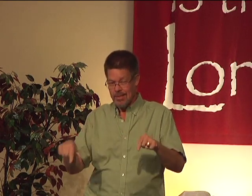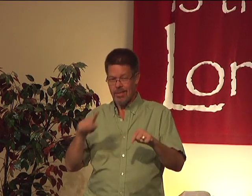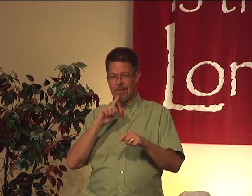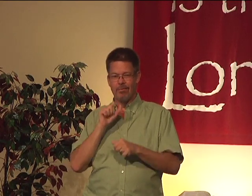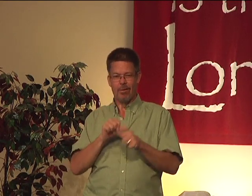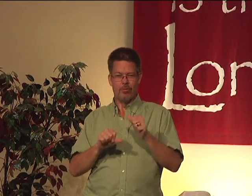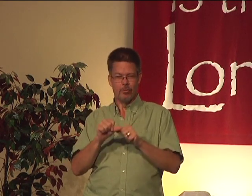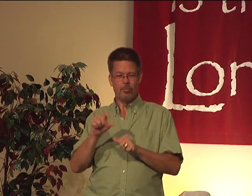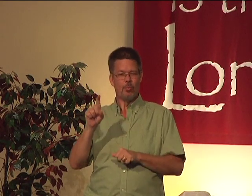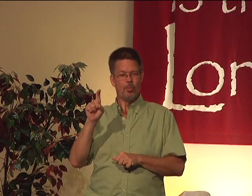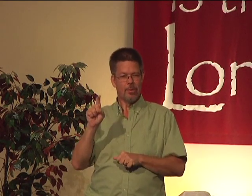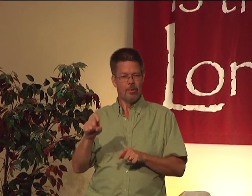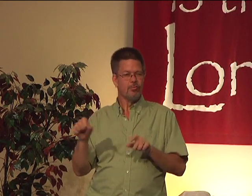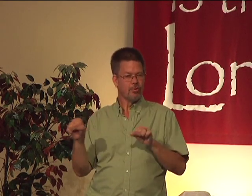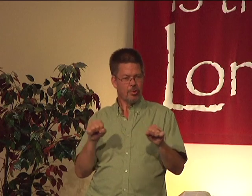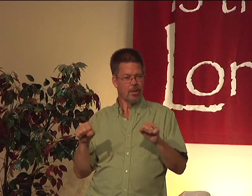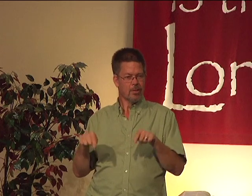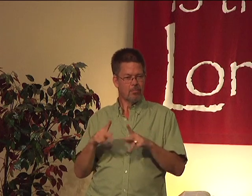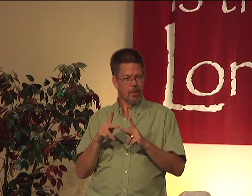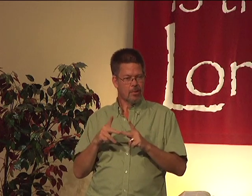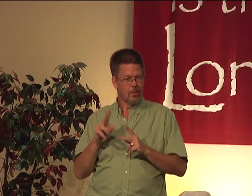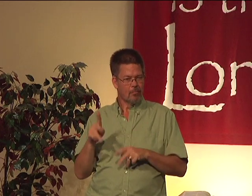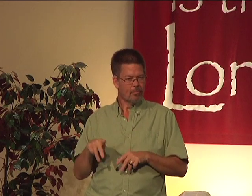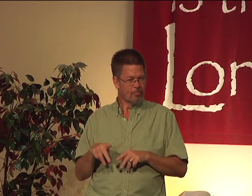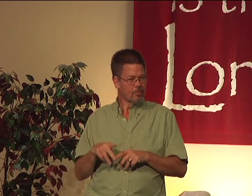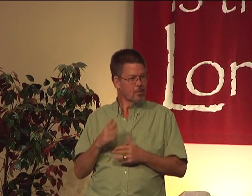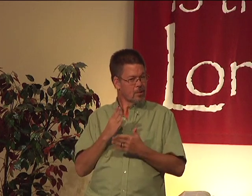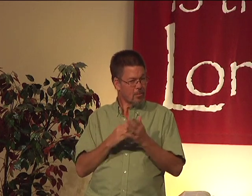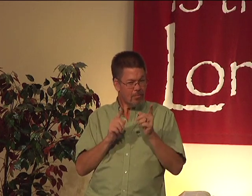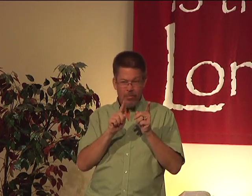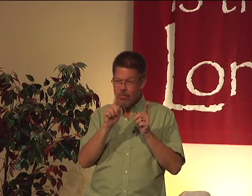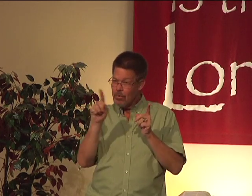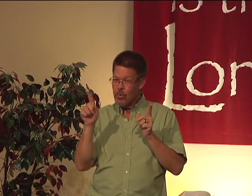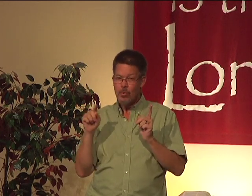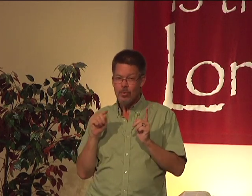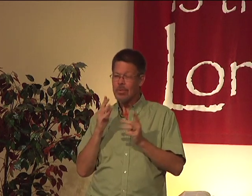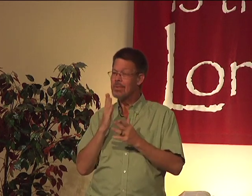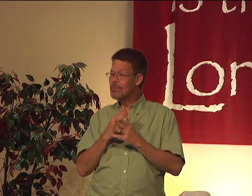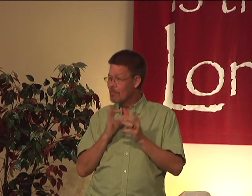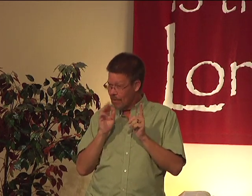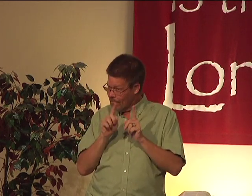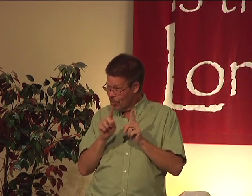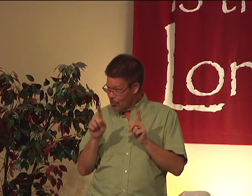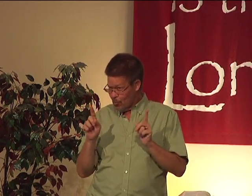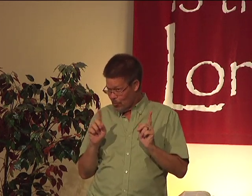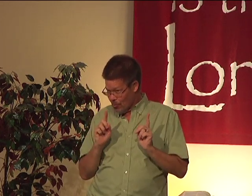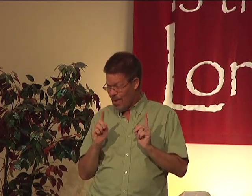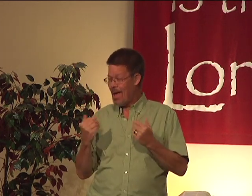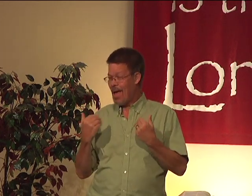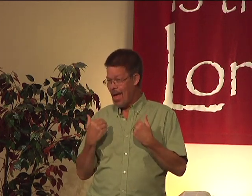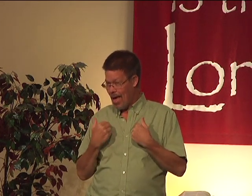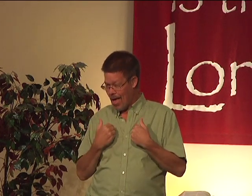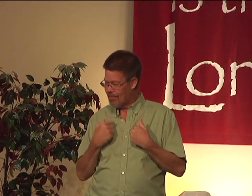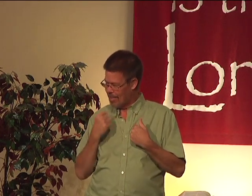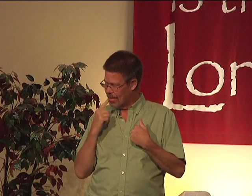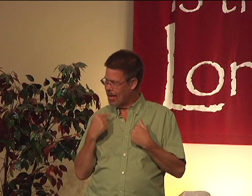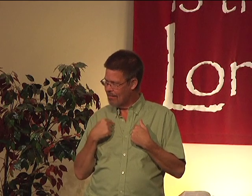So we in Deaf Fellowship, we need to make this place and shake it up. Some of you,